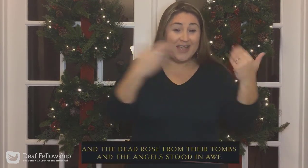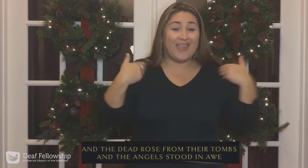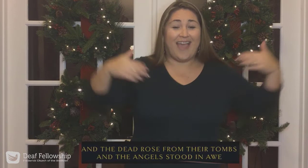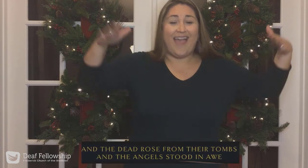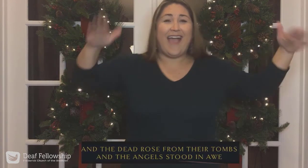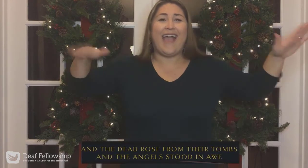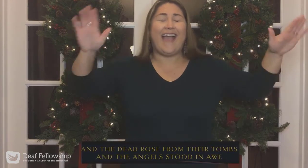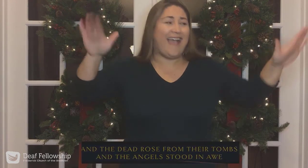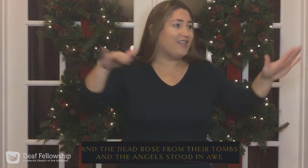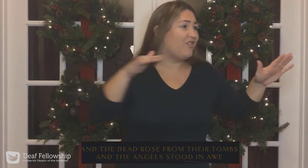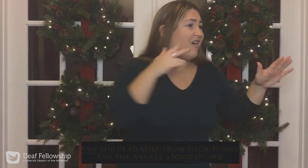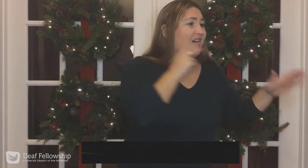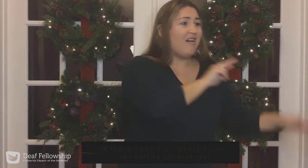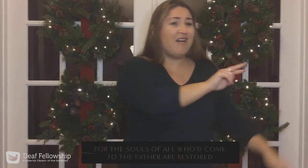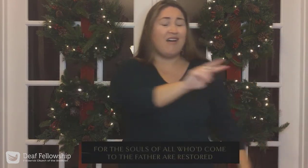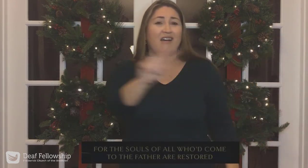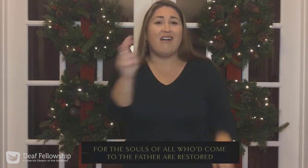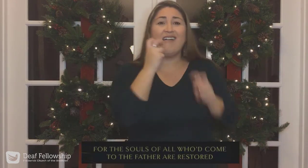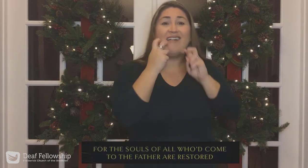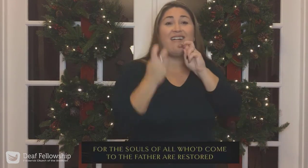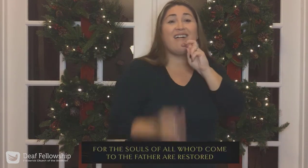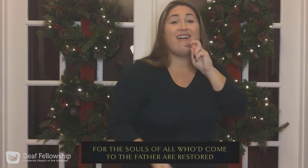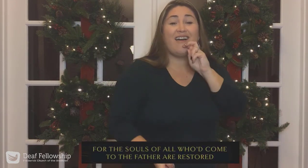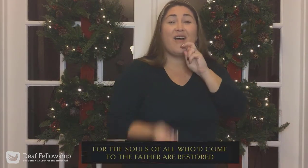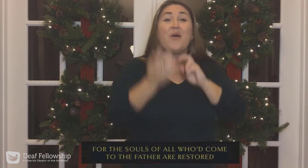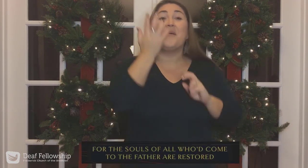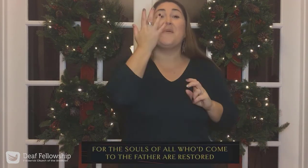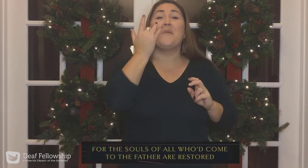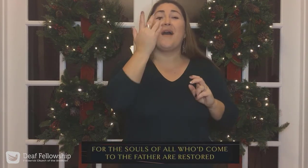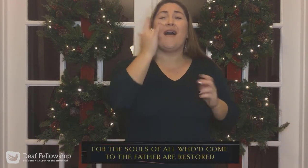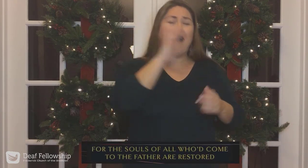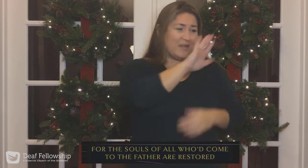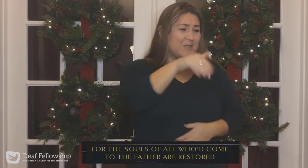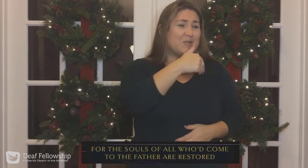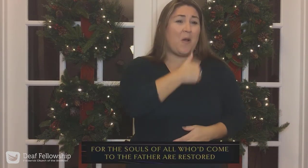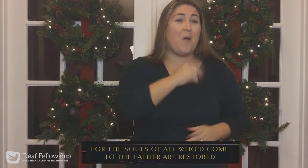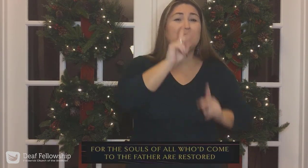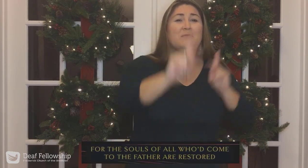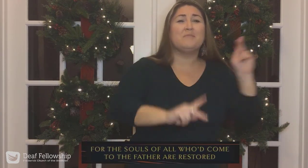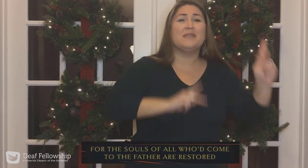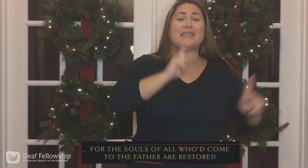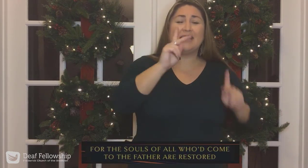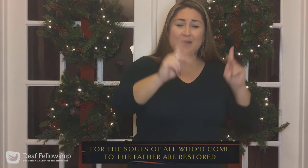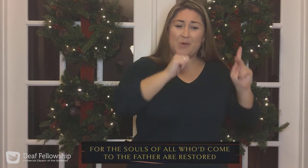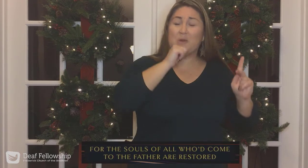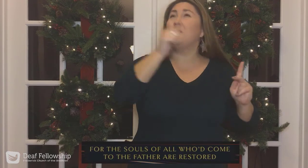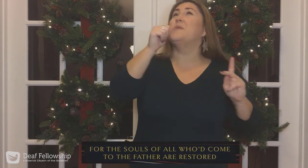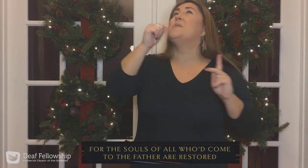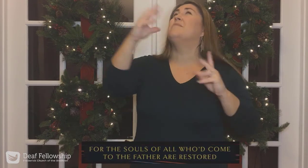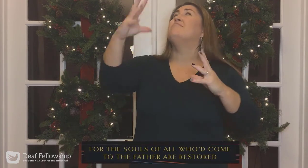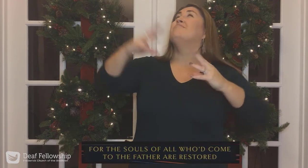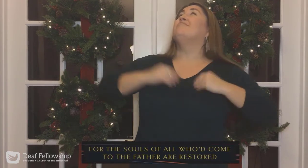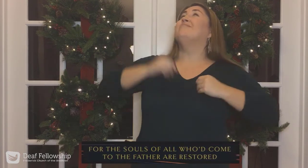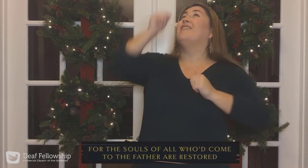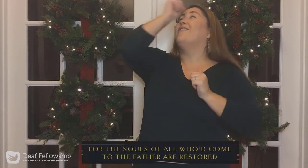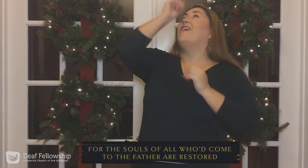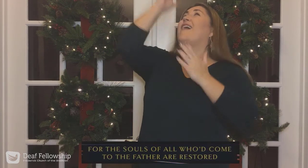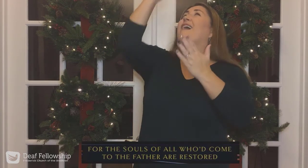stood in awe. For the souls of all who had come to the Father are